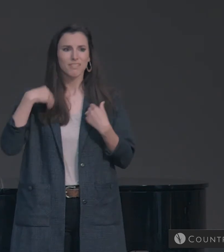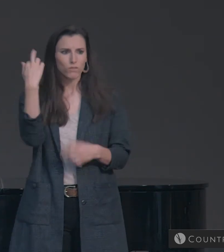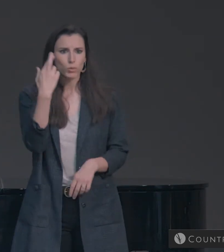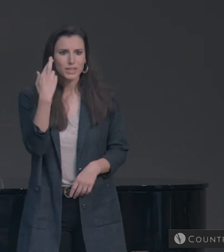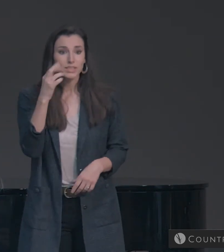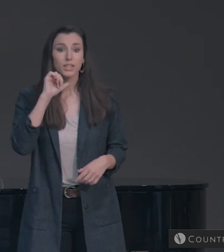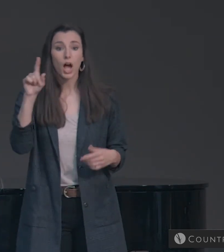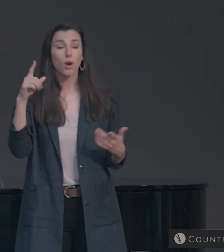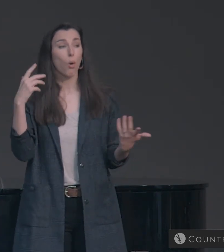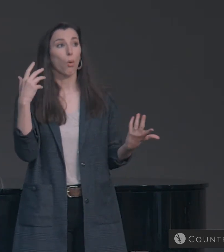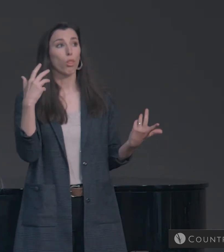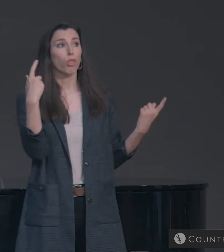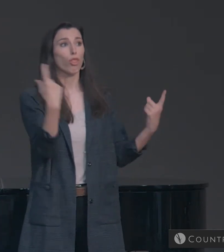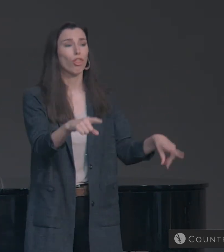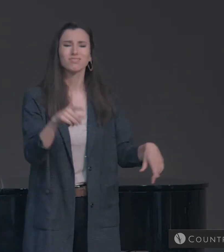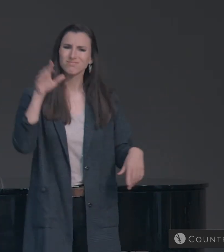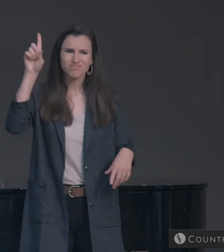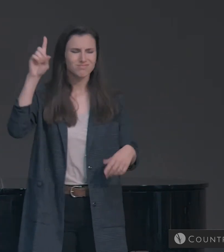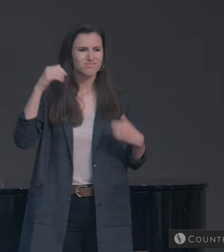God's timing is purposeful.